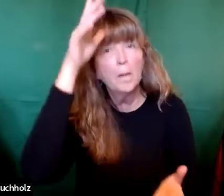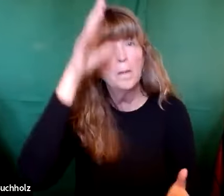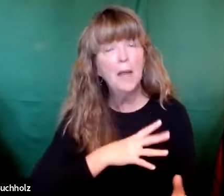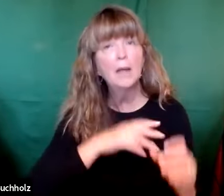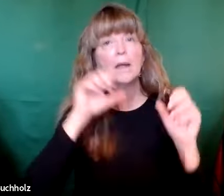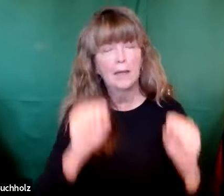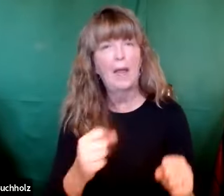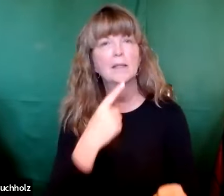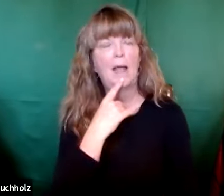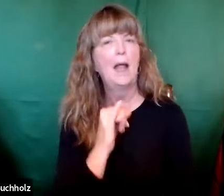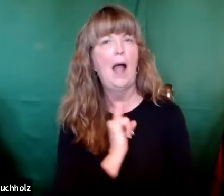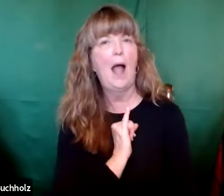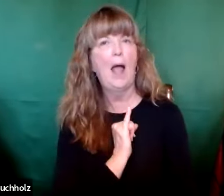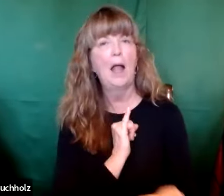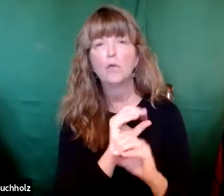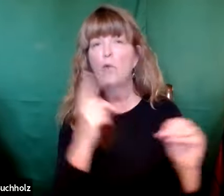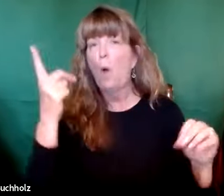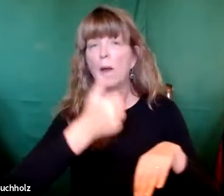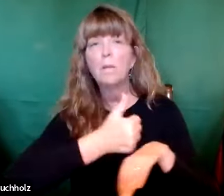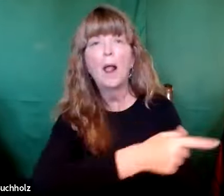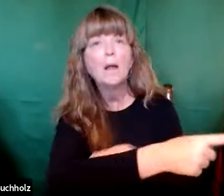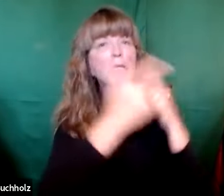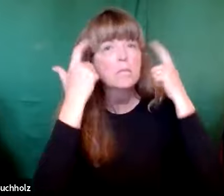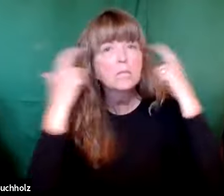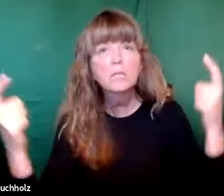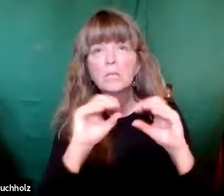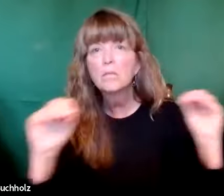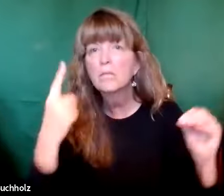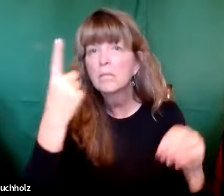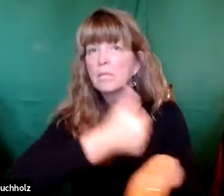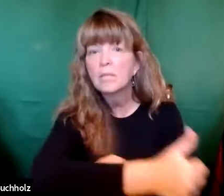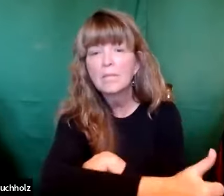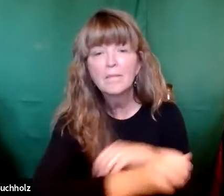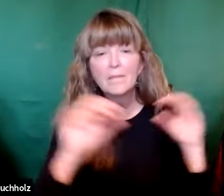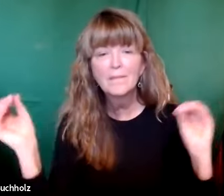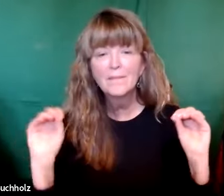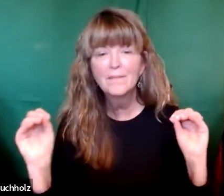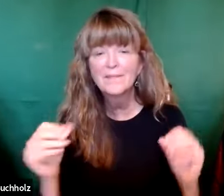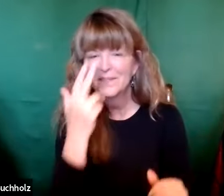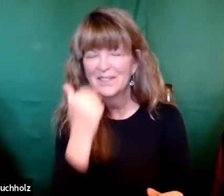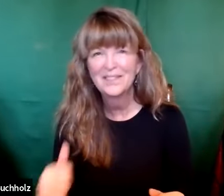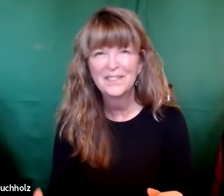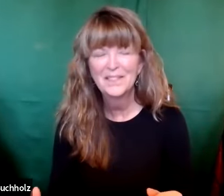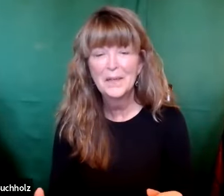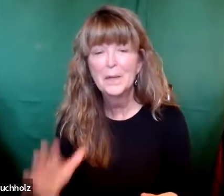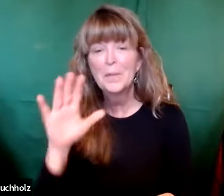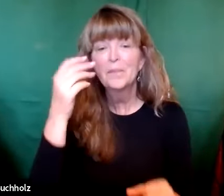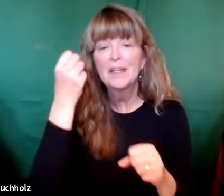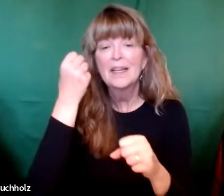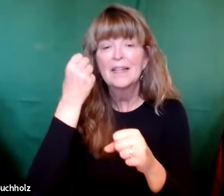The same statistician researched and said that men use the pronoun I with no blame